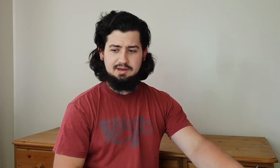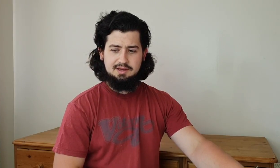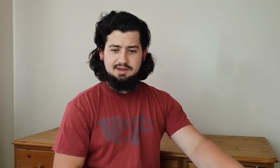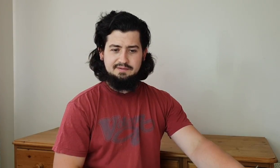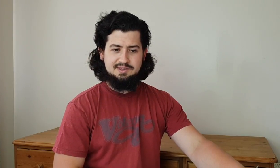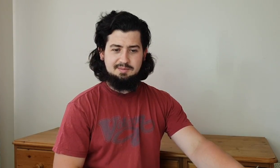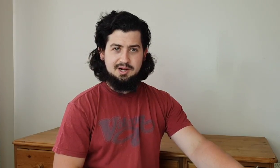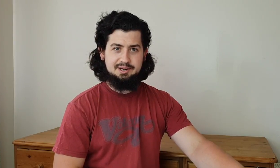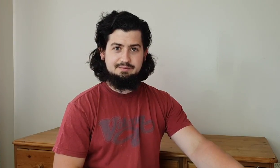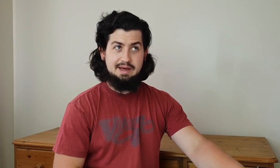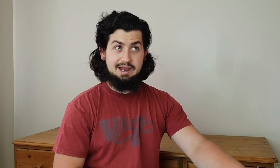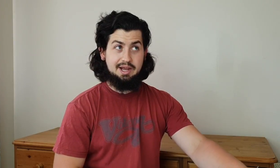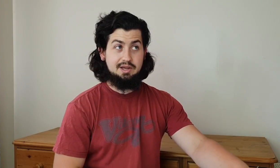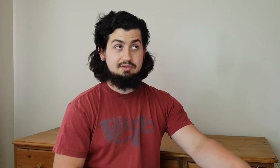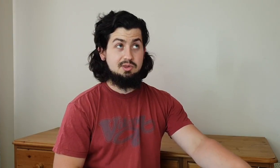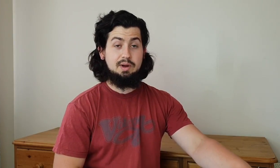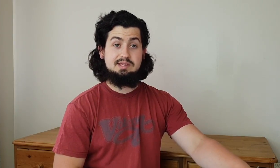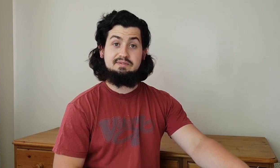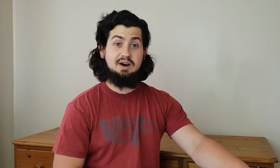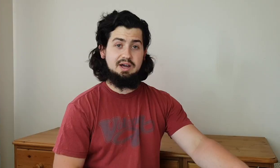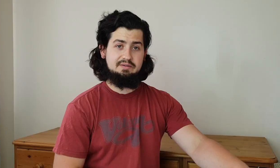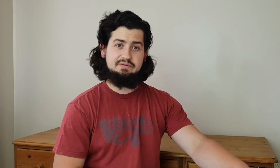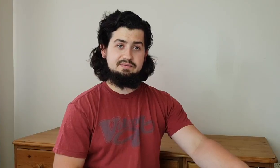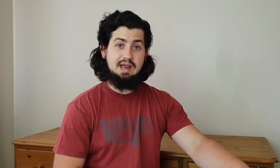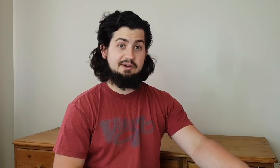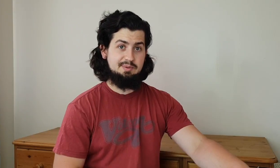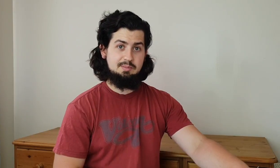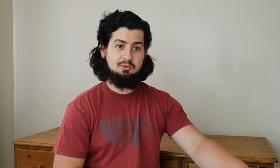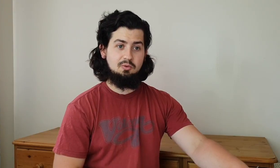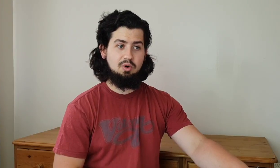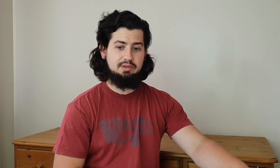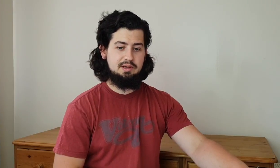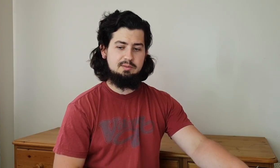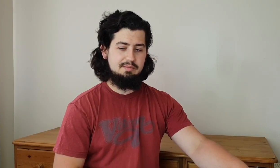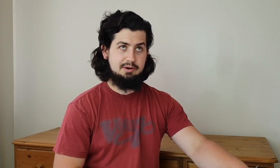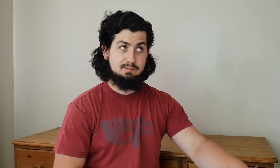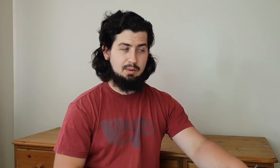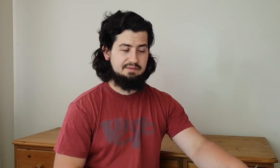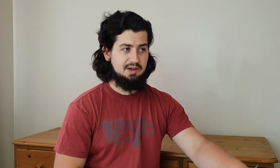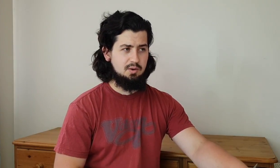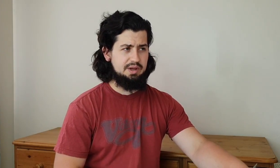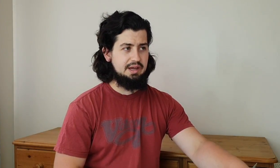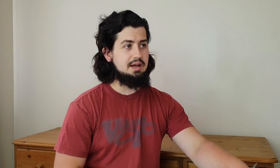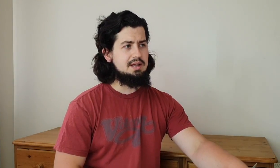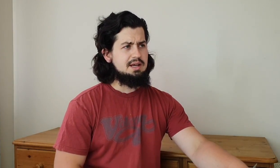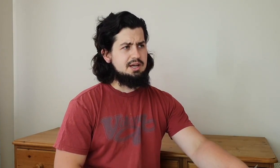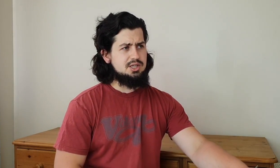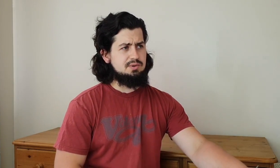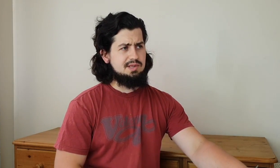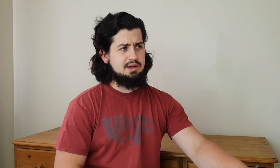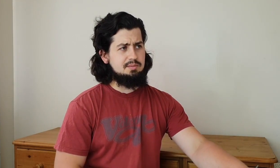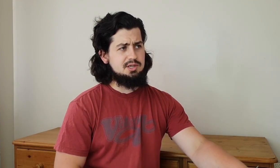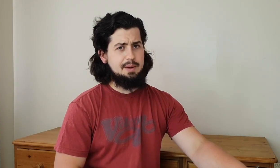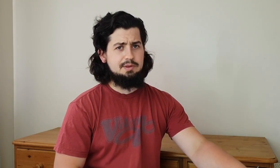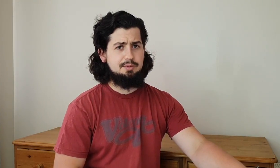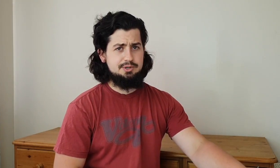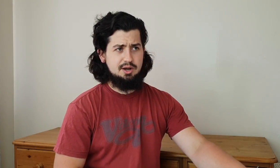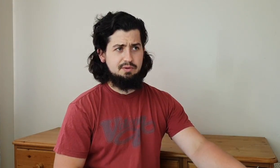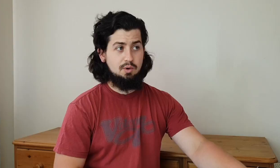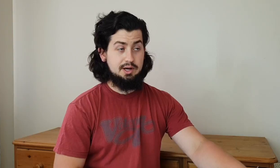first time I kind of met like 25 deaf people at once I didn't even married to my wife for like a week and she was like come to Shepherd's Bush after work